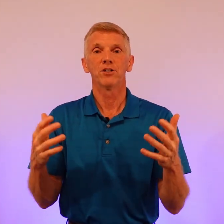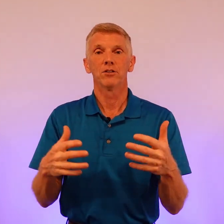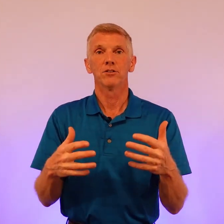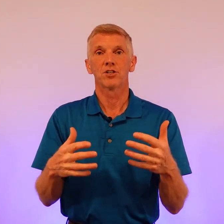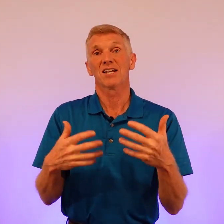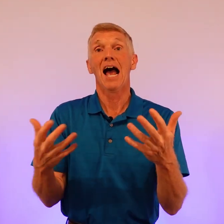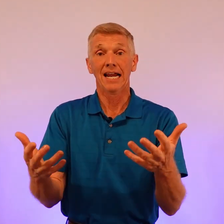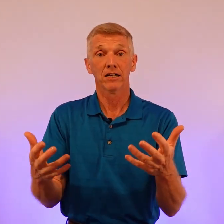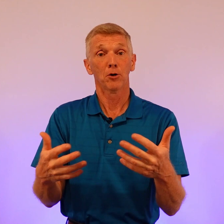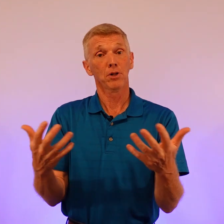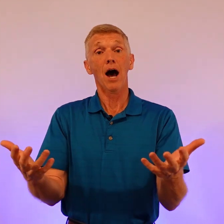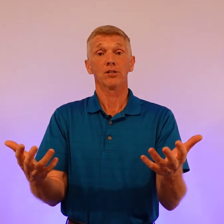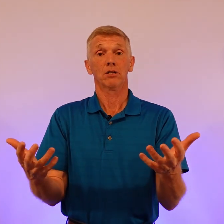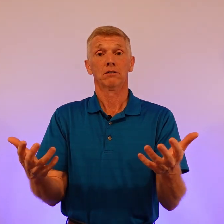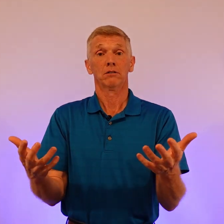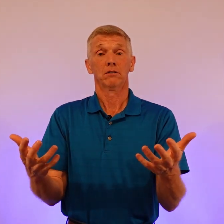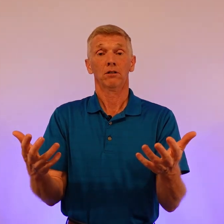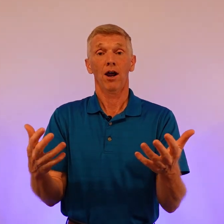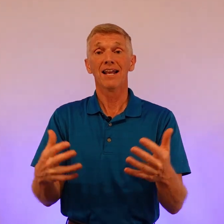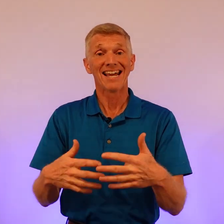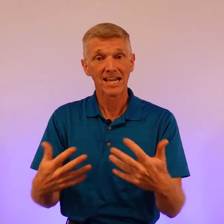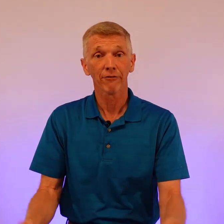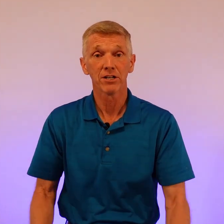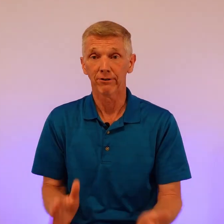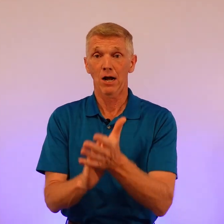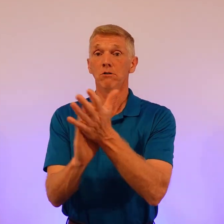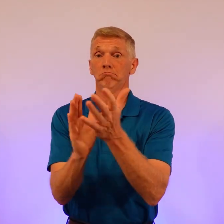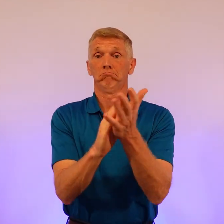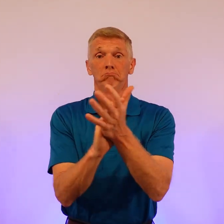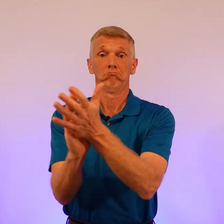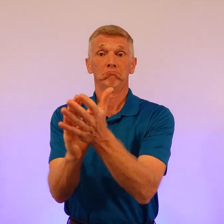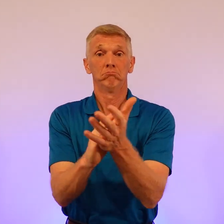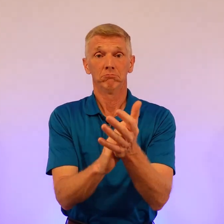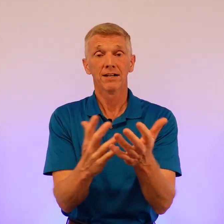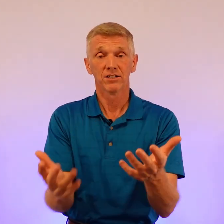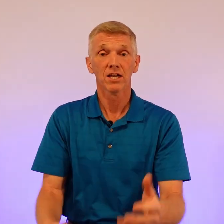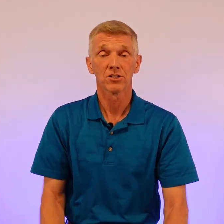sign applause, right? A hearing crowd, right, does this.